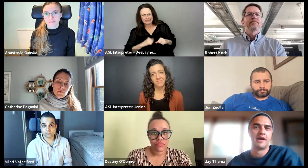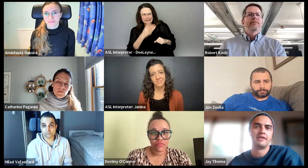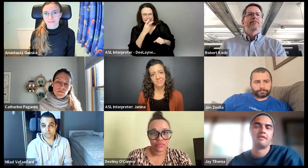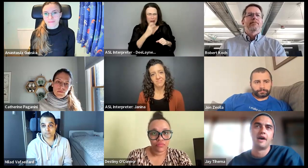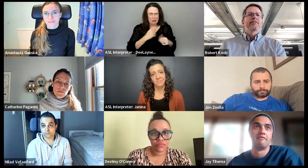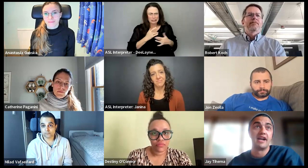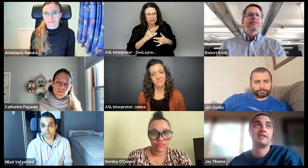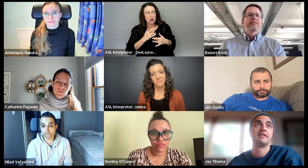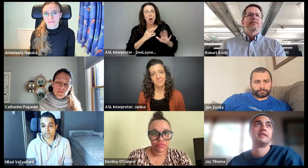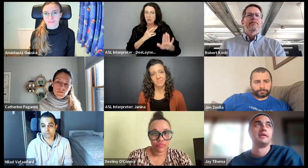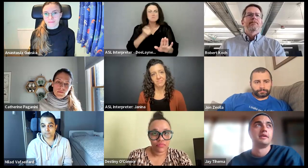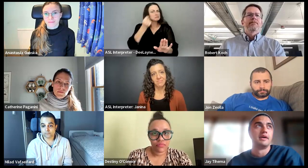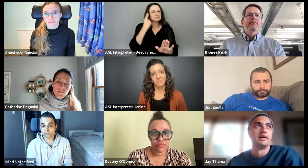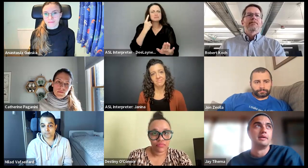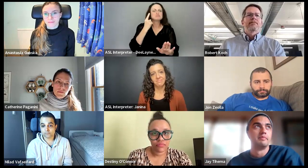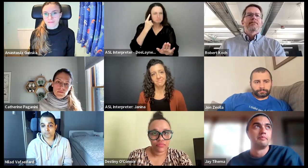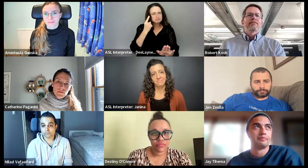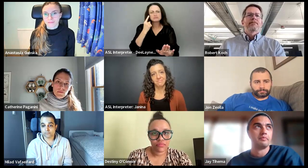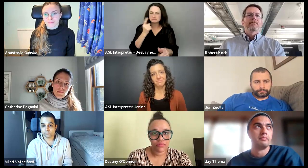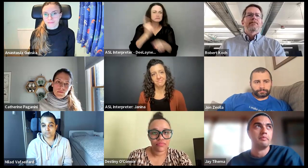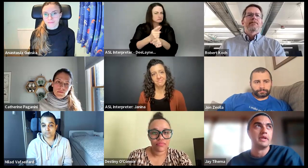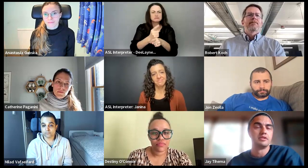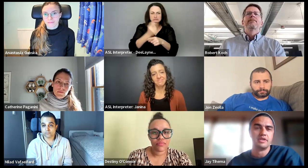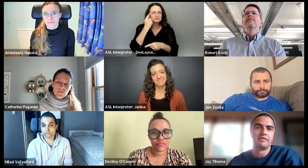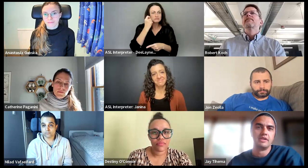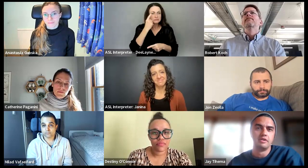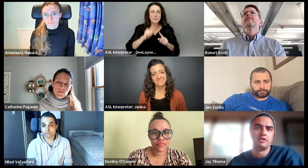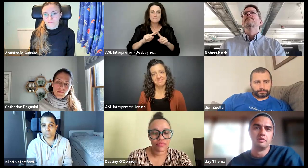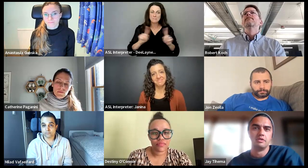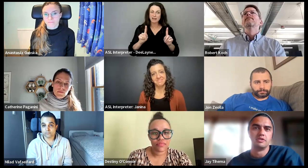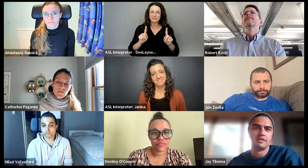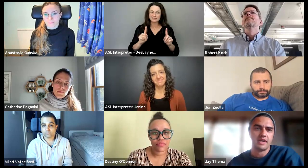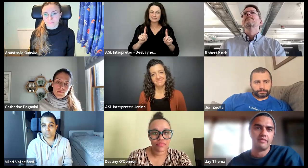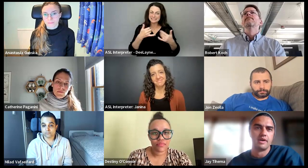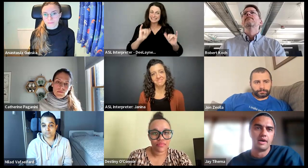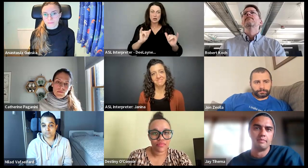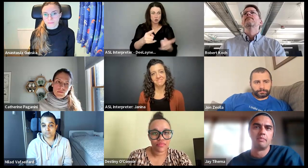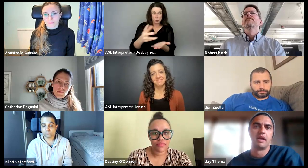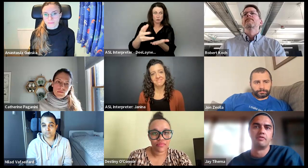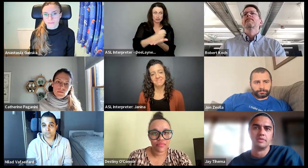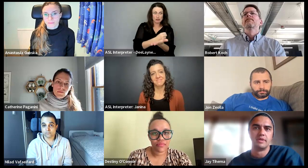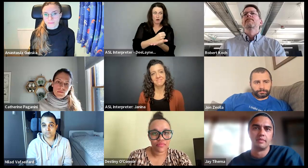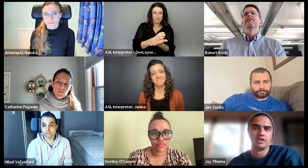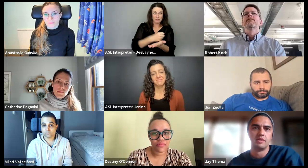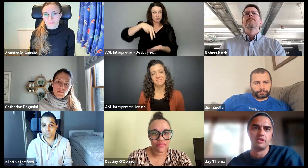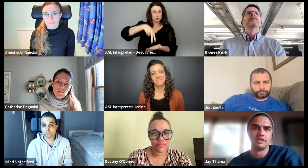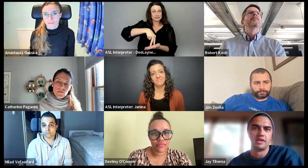completely value, uh, valid, um, but still definitely you, you, you deserve to have a, um, a platform to be able to share what you see